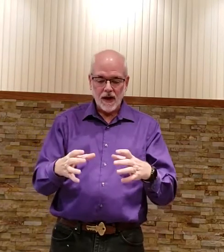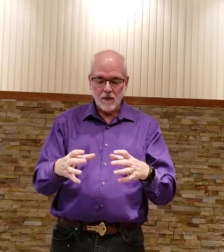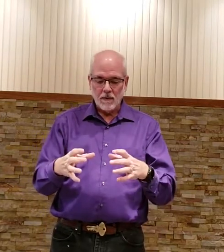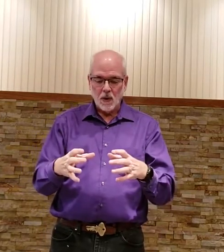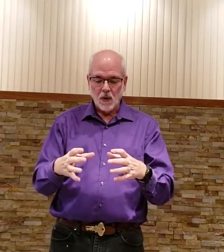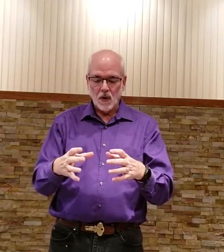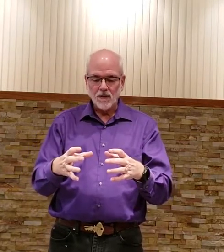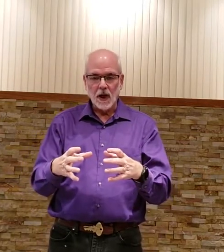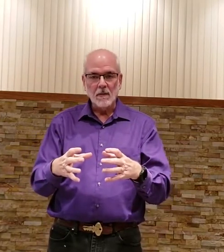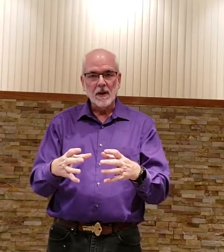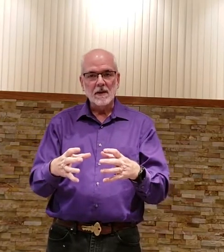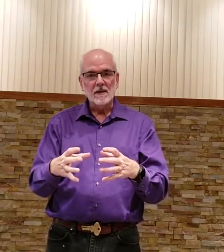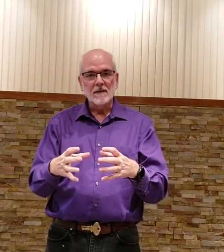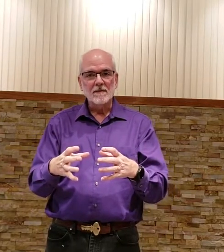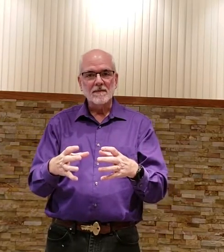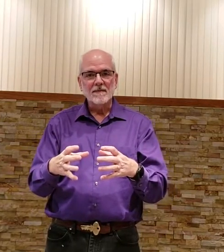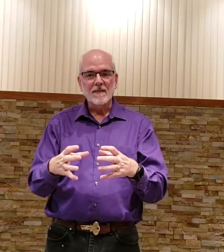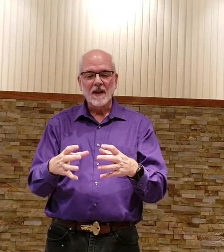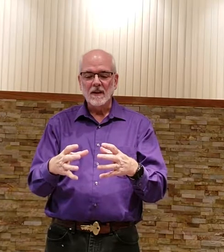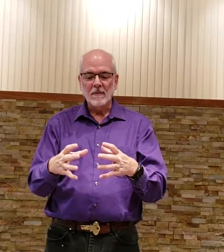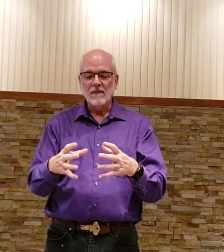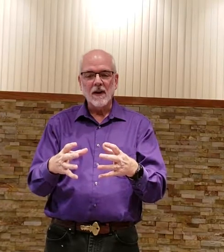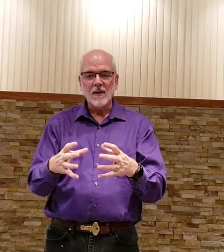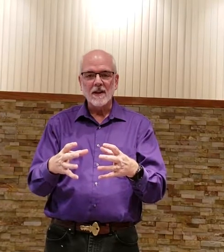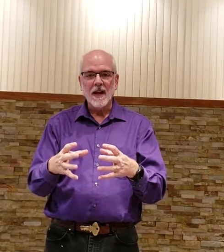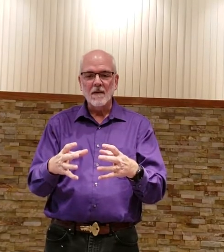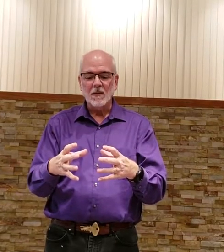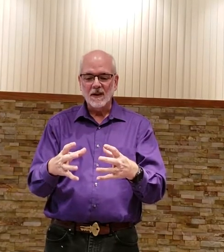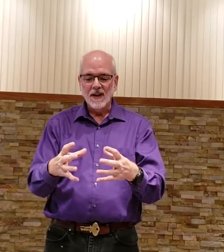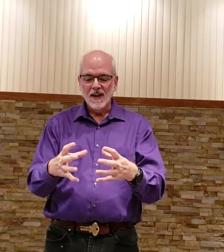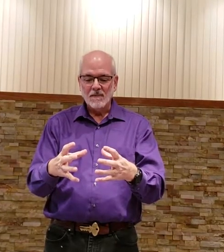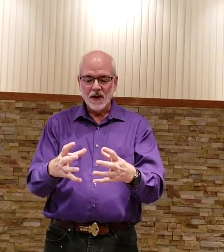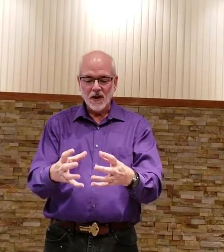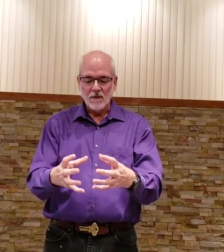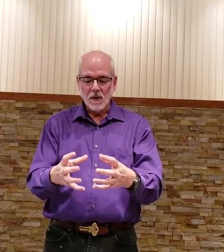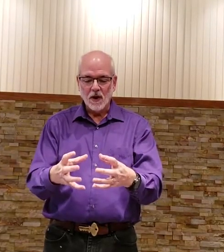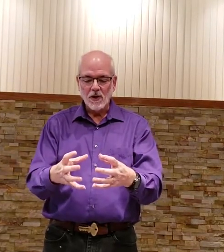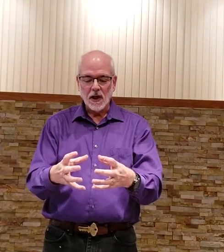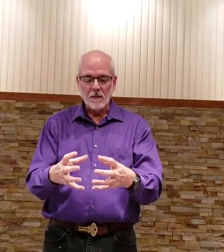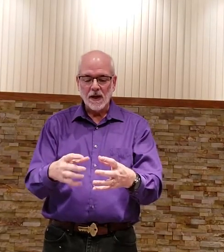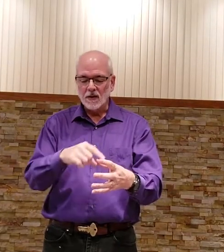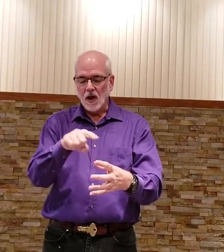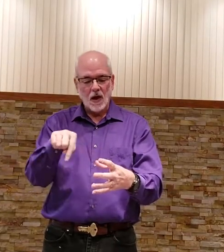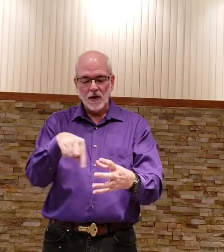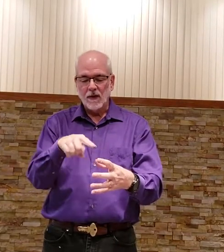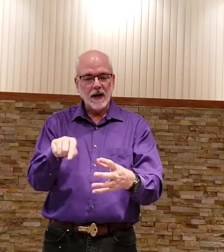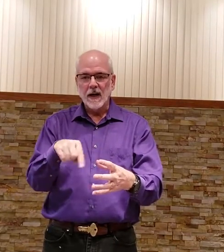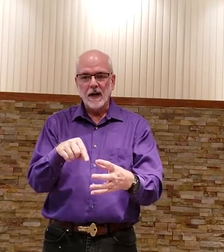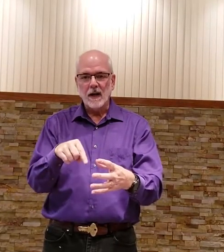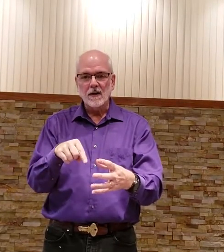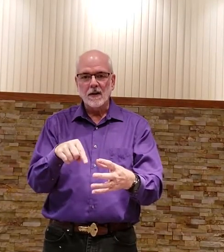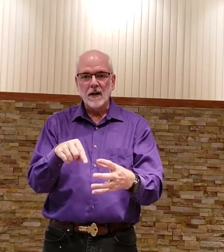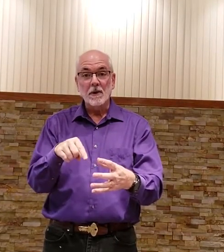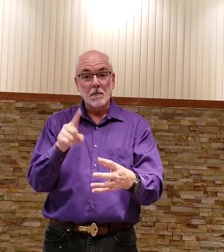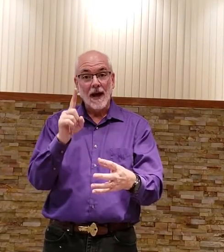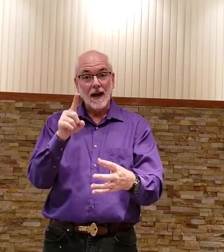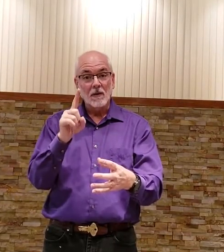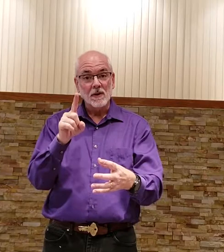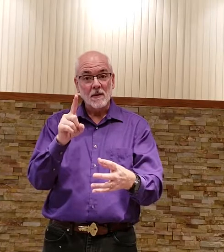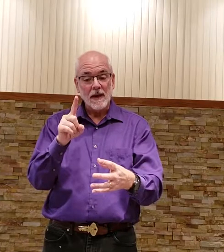have a bowl of jelly beans this is my favorite example because you have a bowl of jelly beans there's all different kind of colors in there but the black ones are the